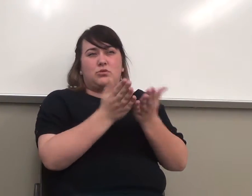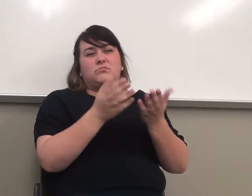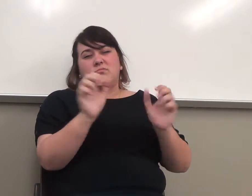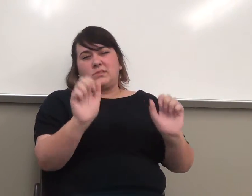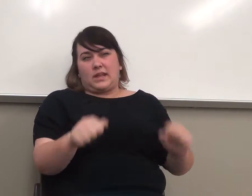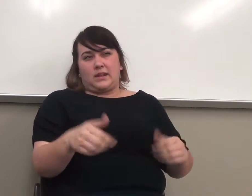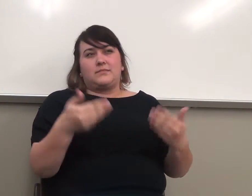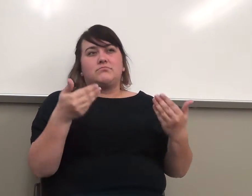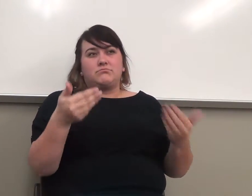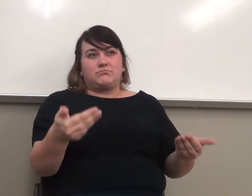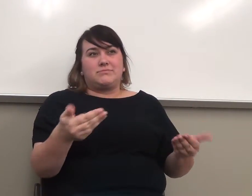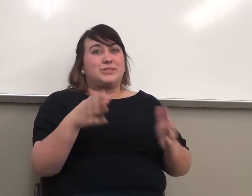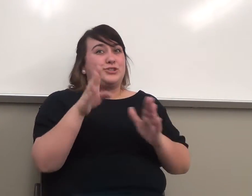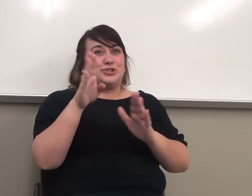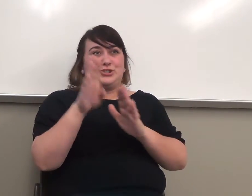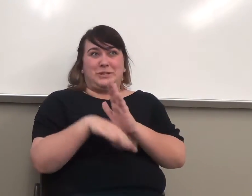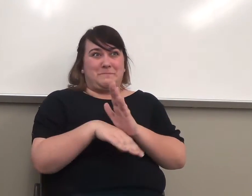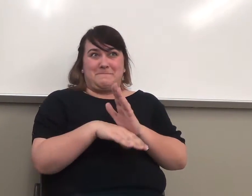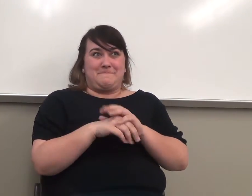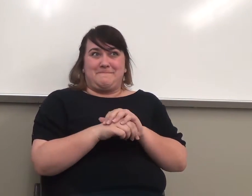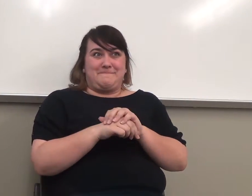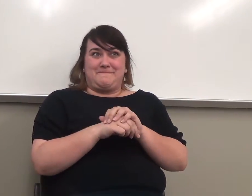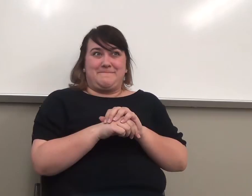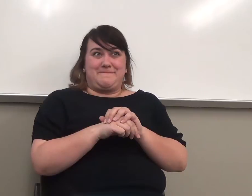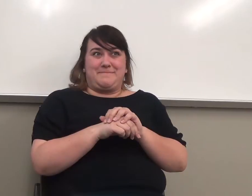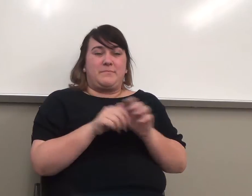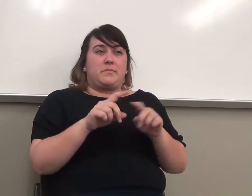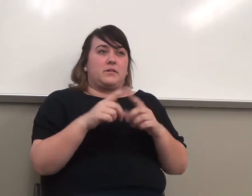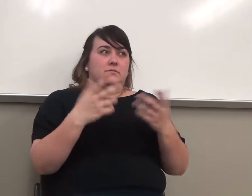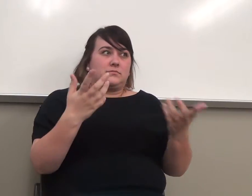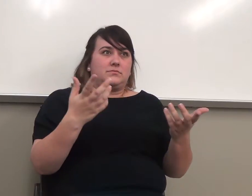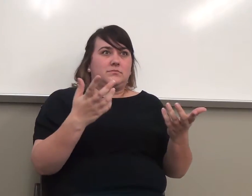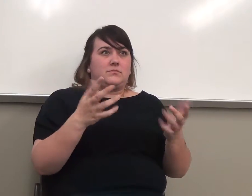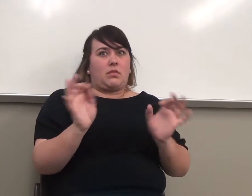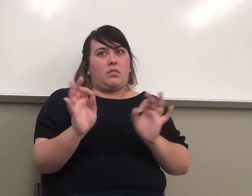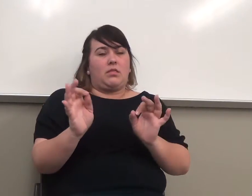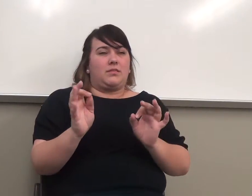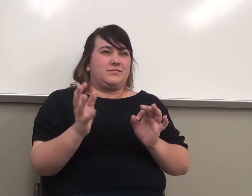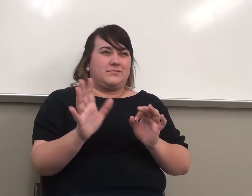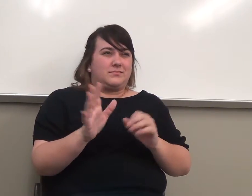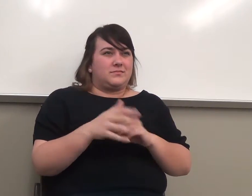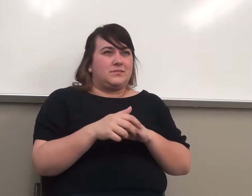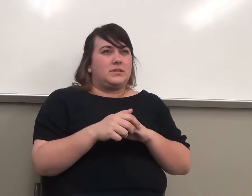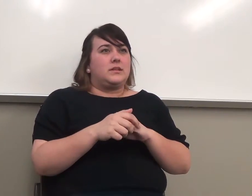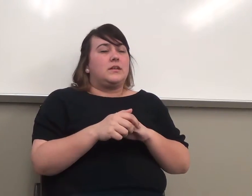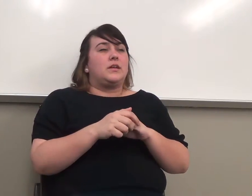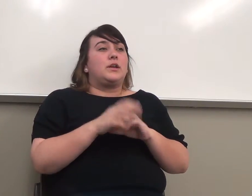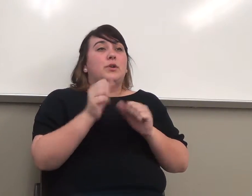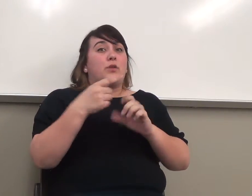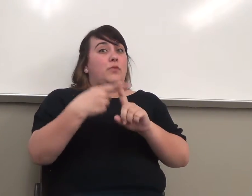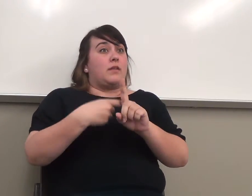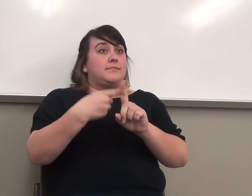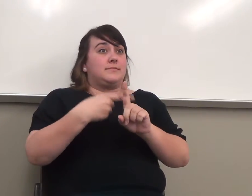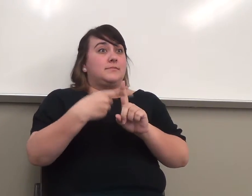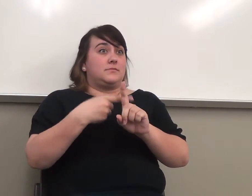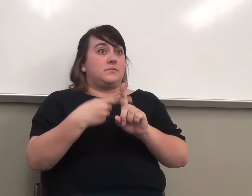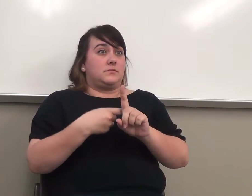you That's not cheap either. But, you know, that's nothing. You can rent it. They have several